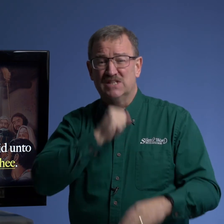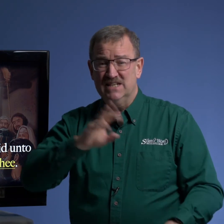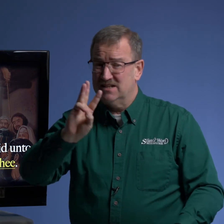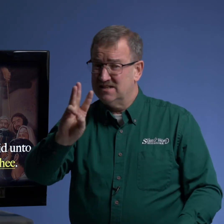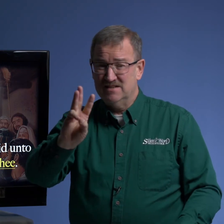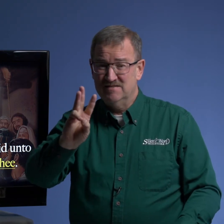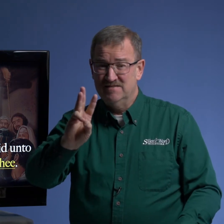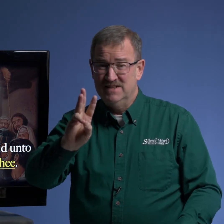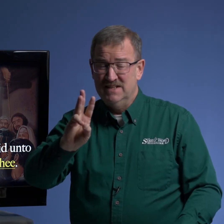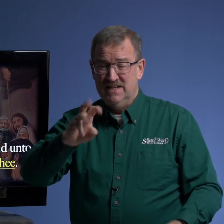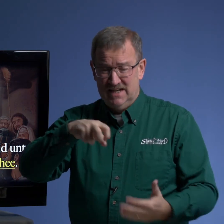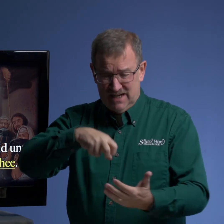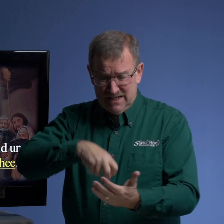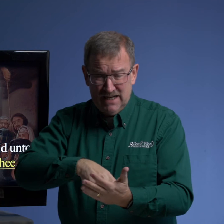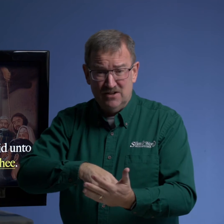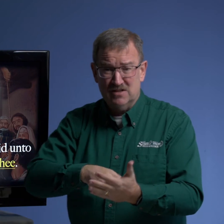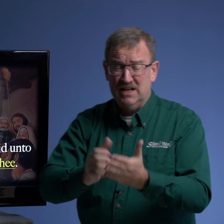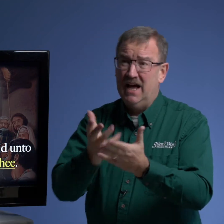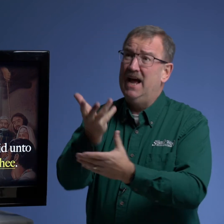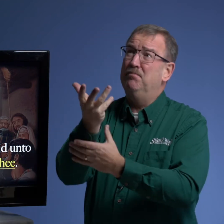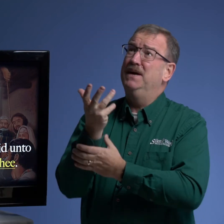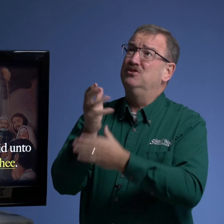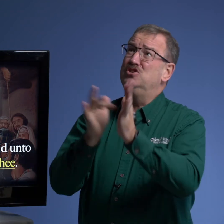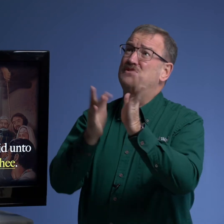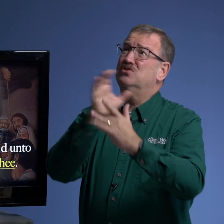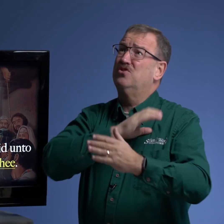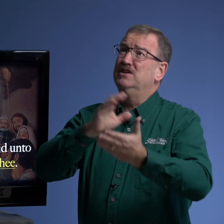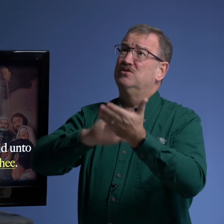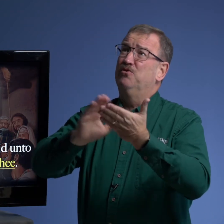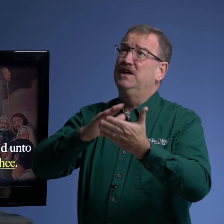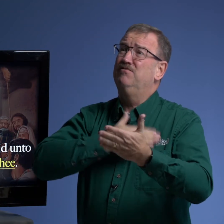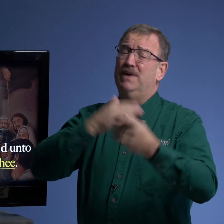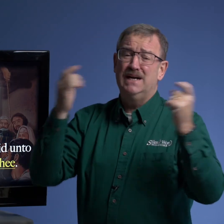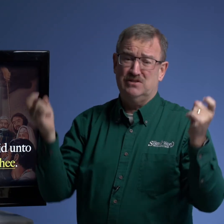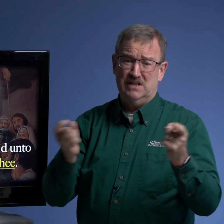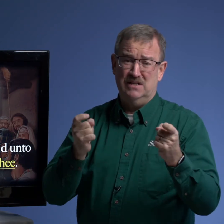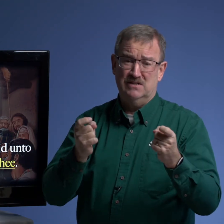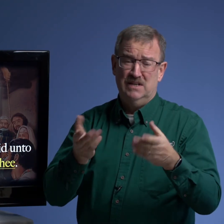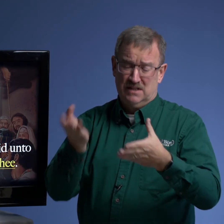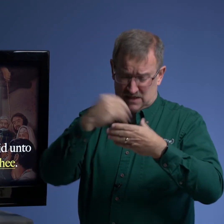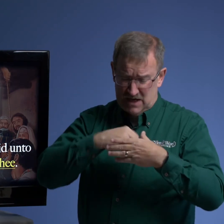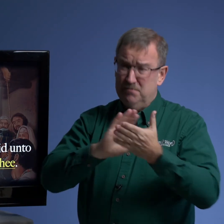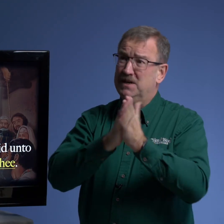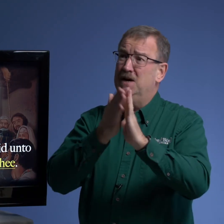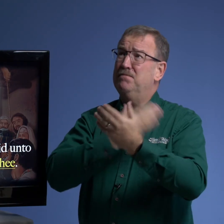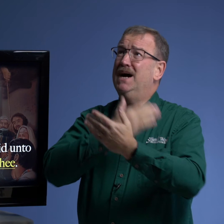six and i knelt and i begged jesus christ to forgive my sins to come become my